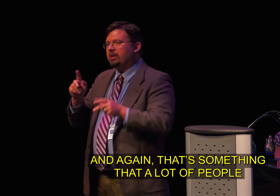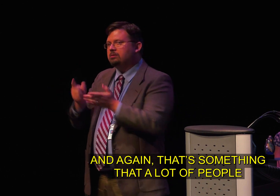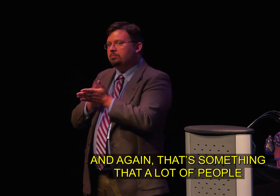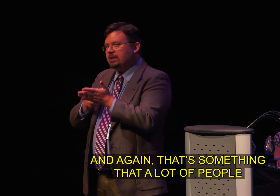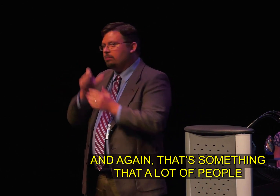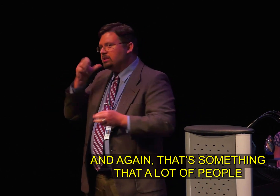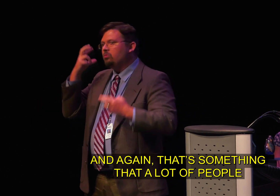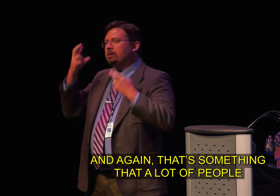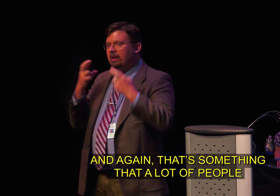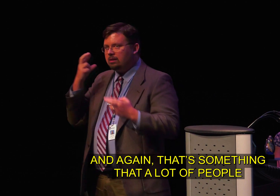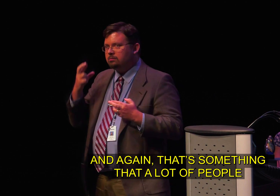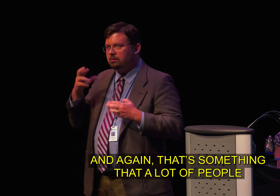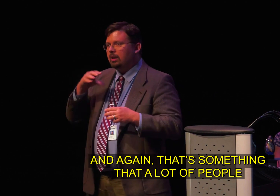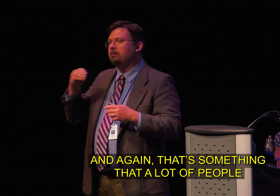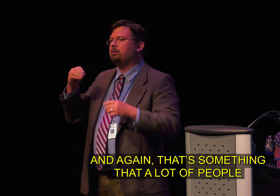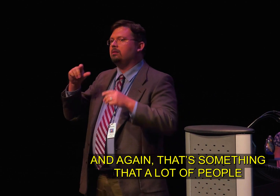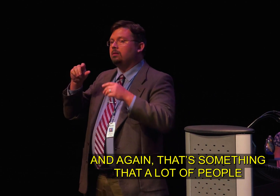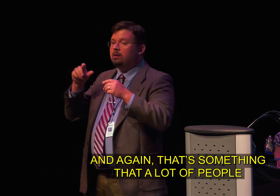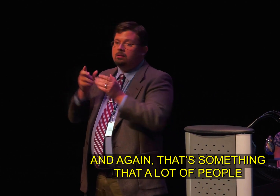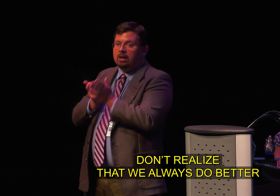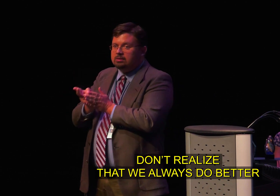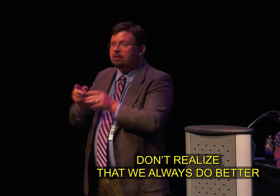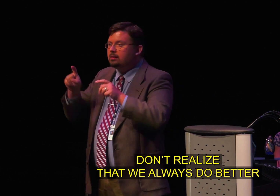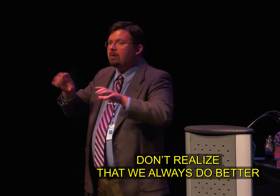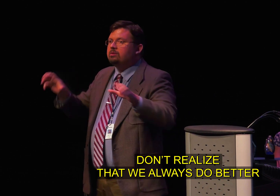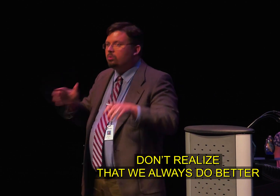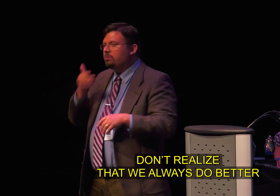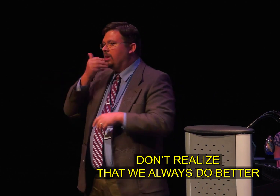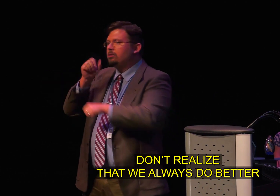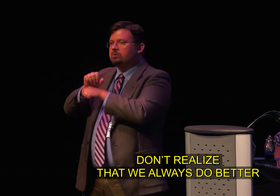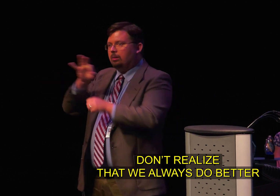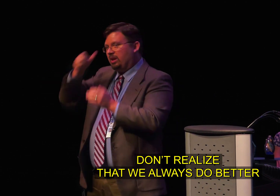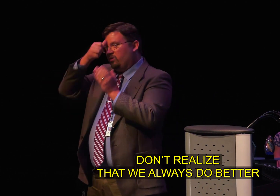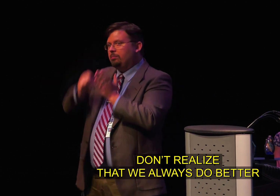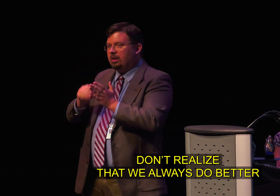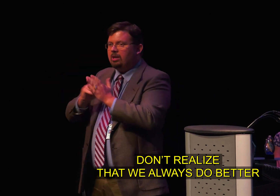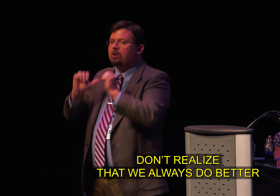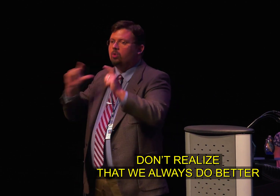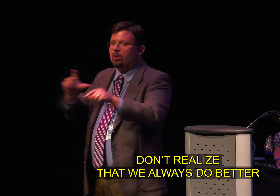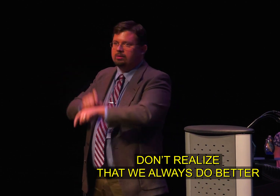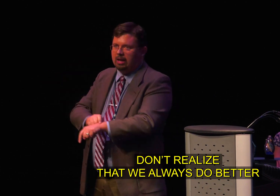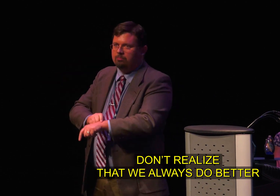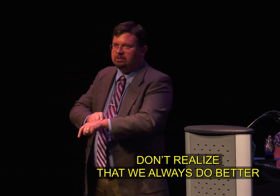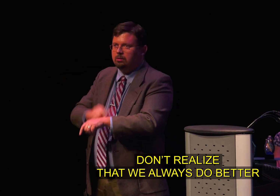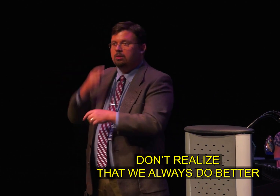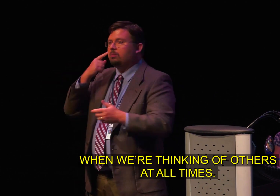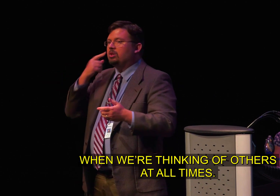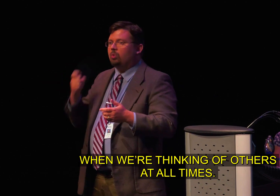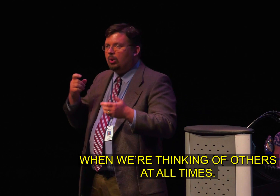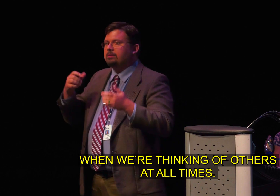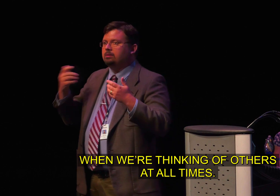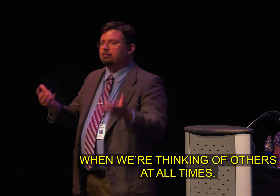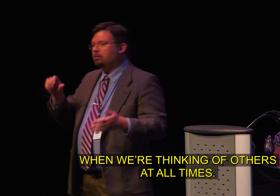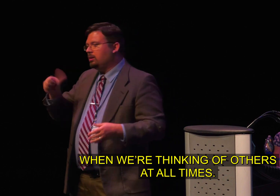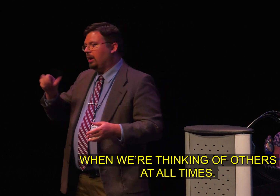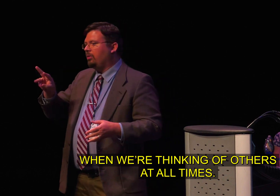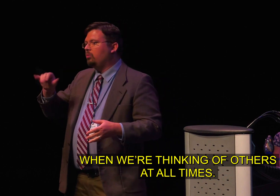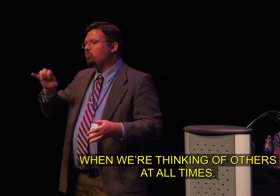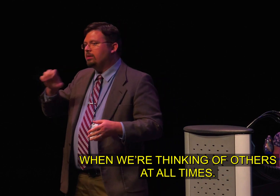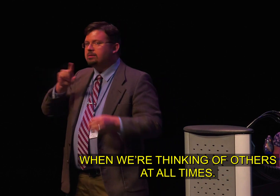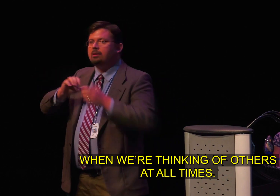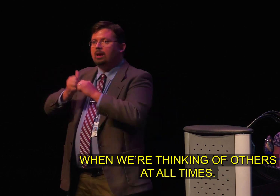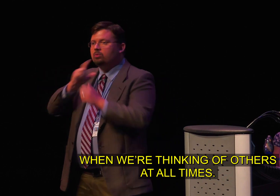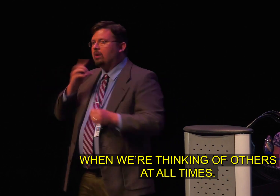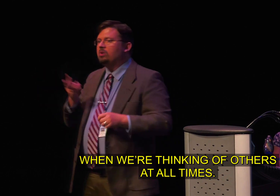And again, that's something that a lot of people don't realize. That we always do better when we're thinking of others